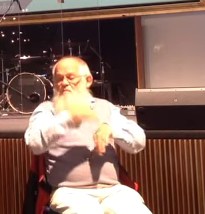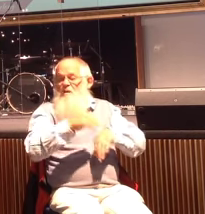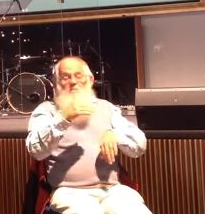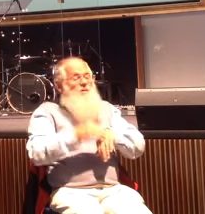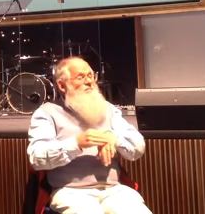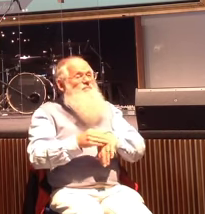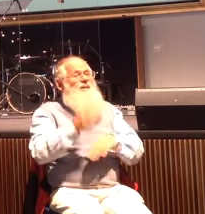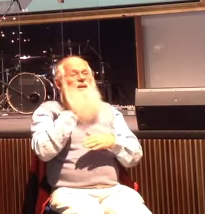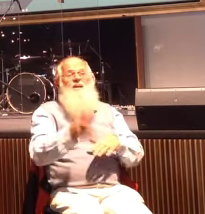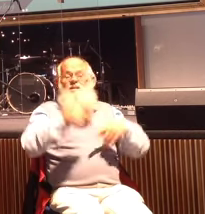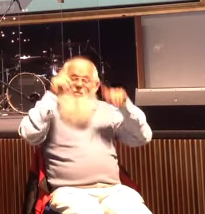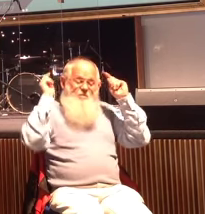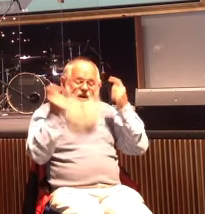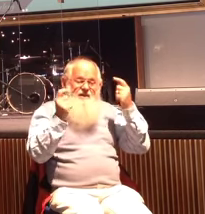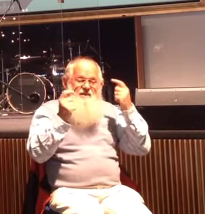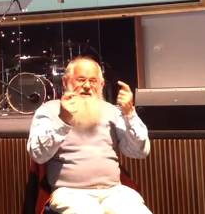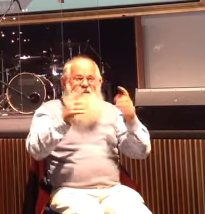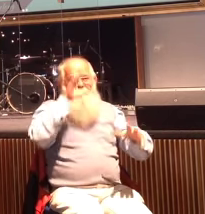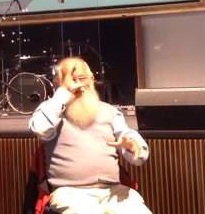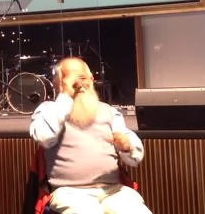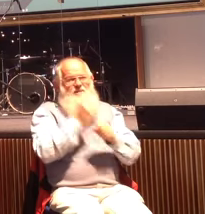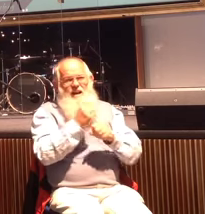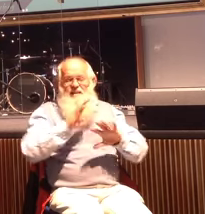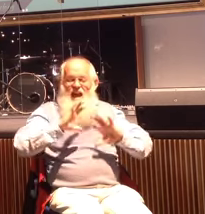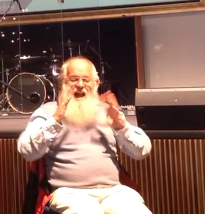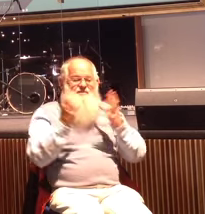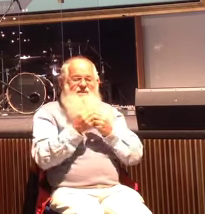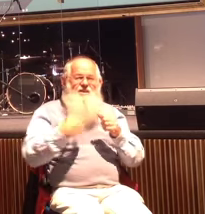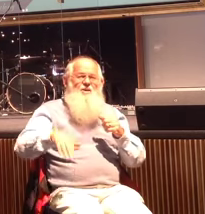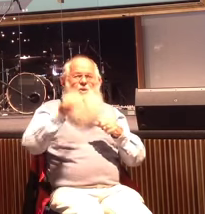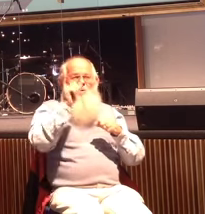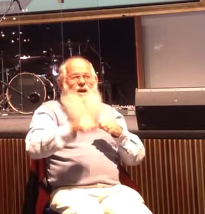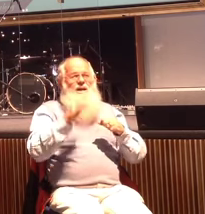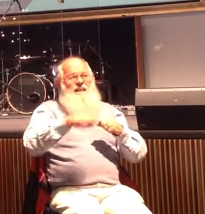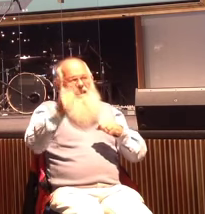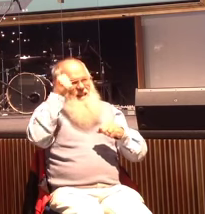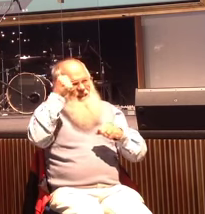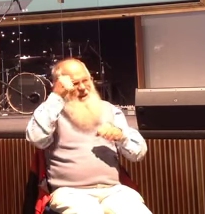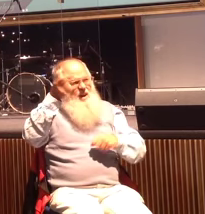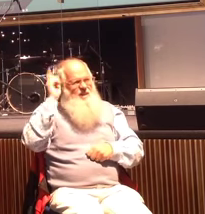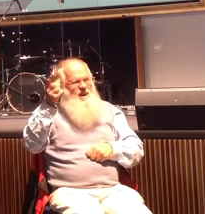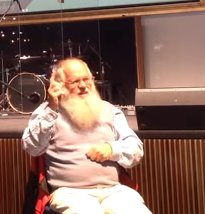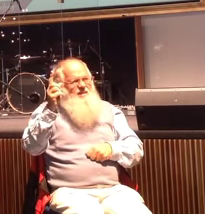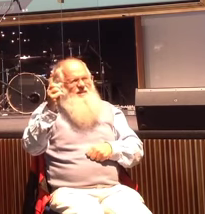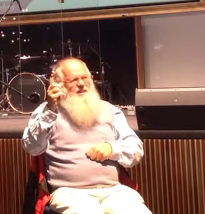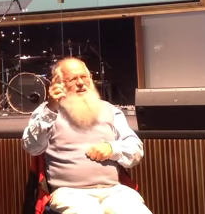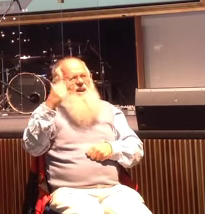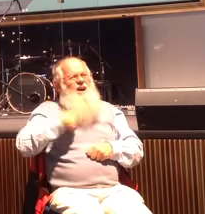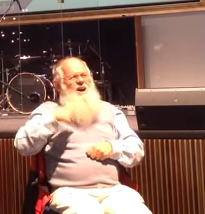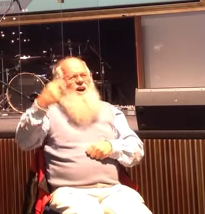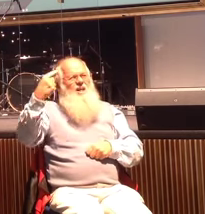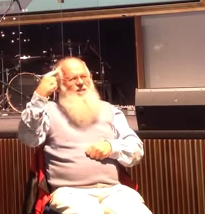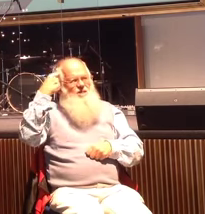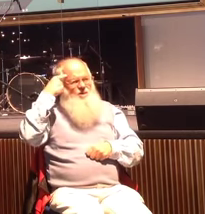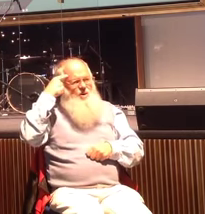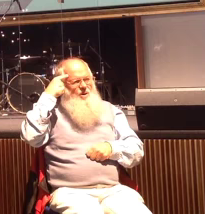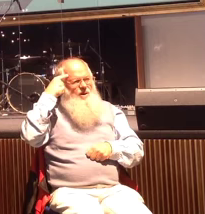wasn't concerned. He had the faith that everything would be alright. He used that authority. Do you know what I thought? My instant thought was, wow,